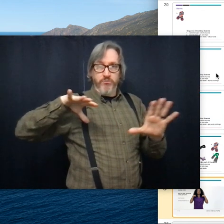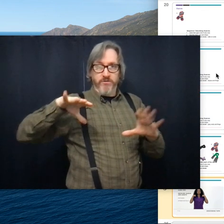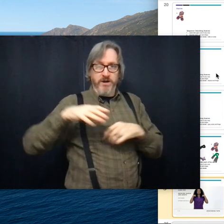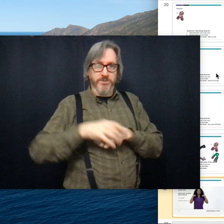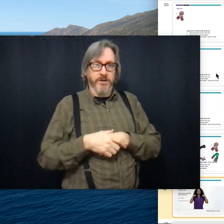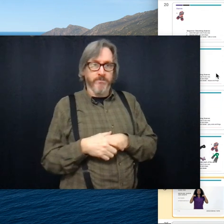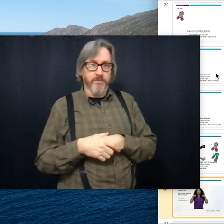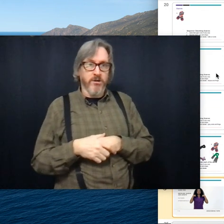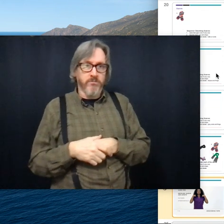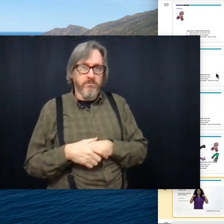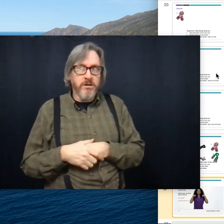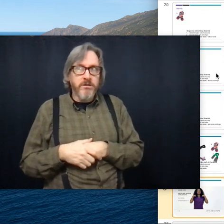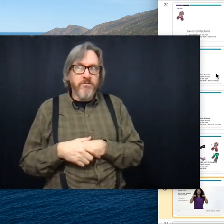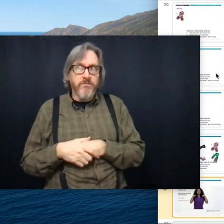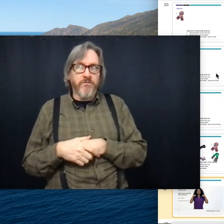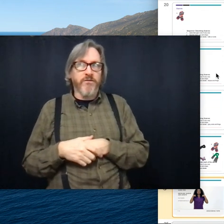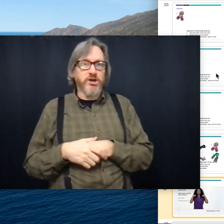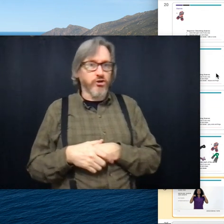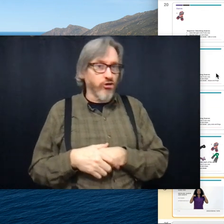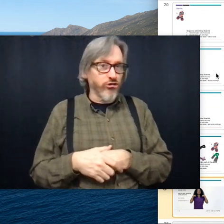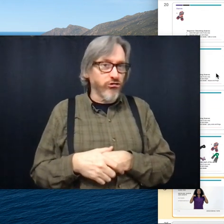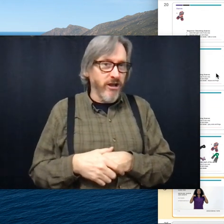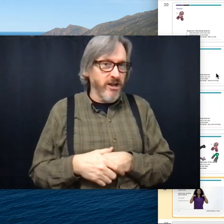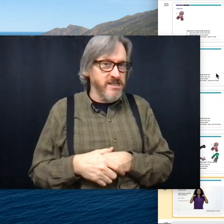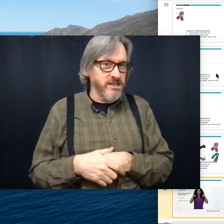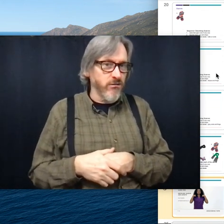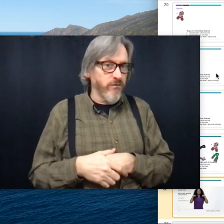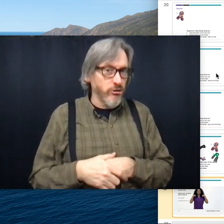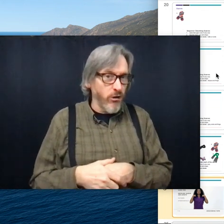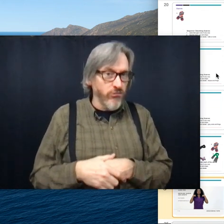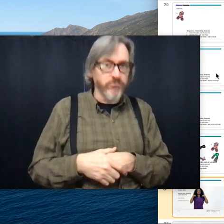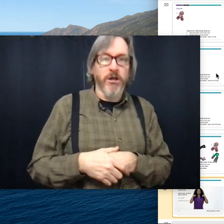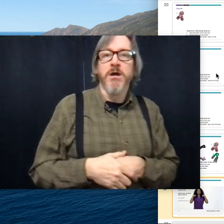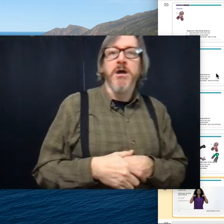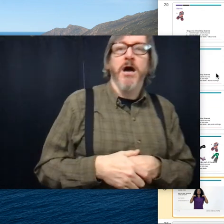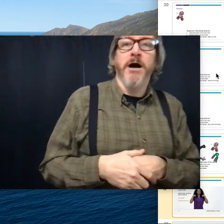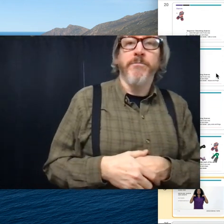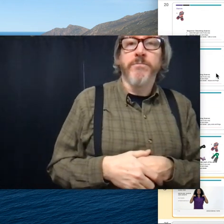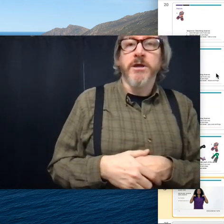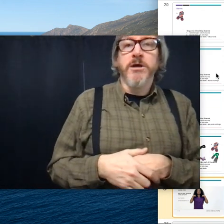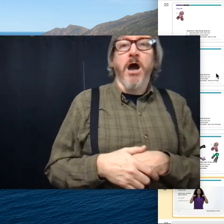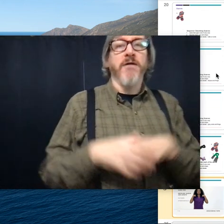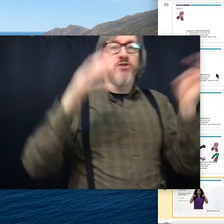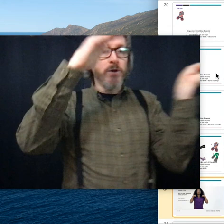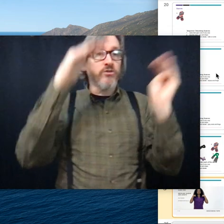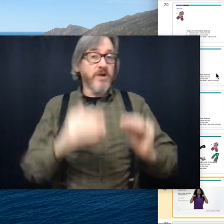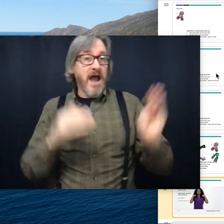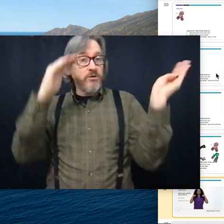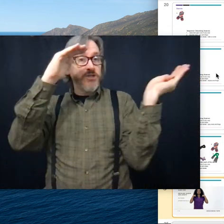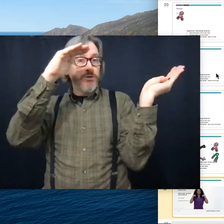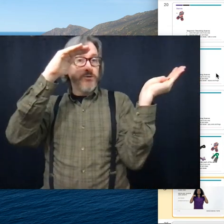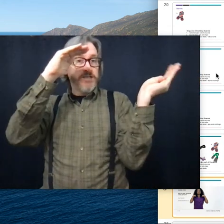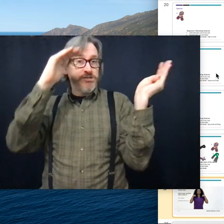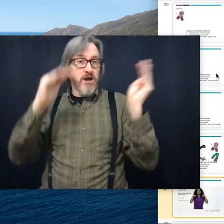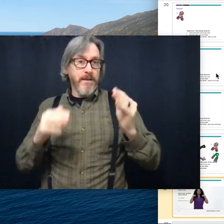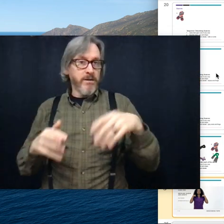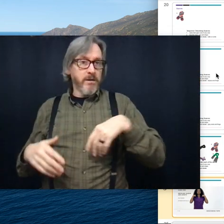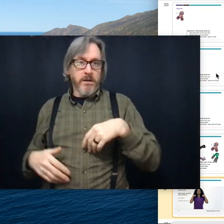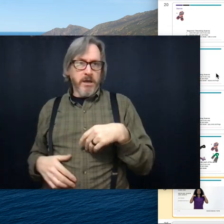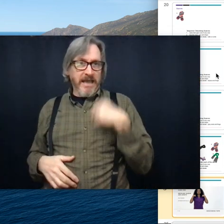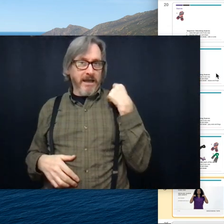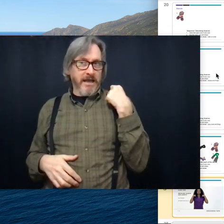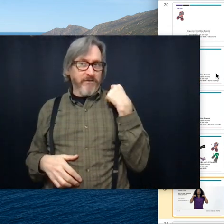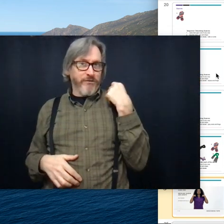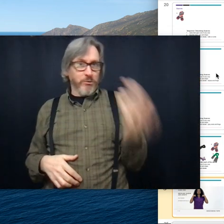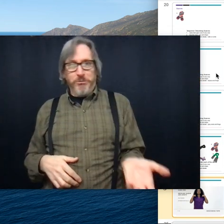here as a good refreshment. refresher, not necessarily refreshment, um, of going through and how to describe